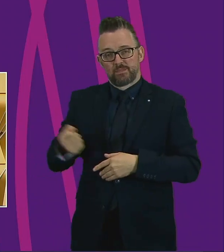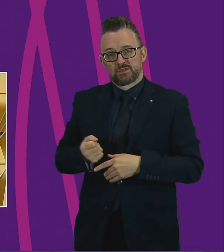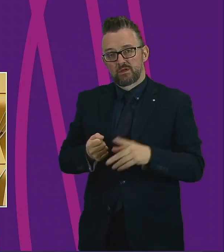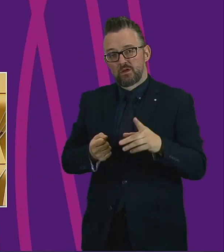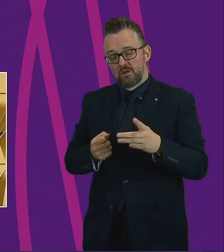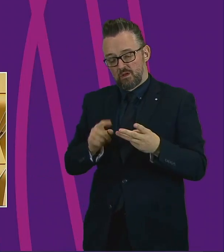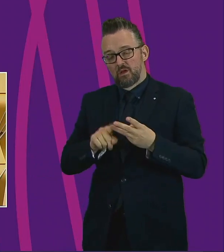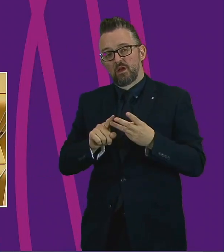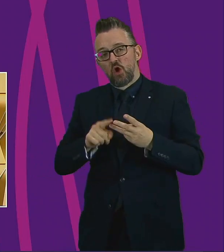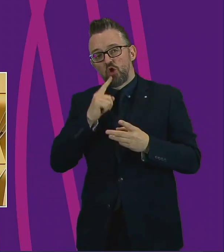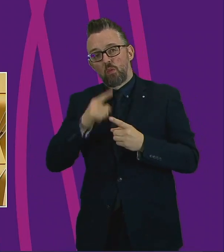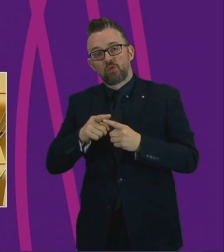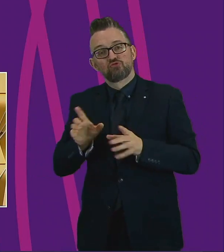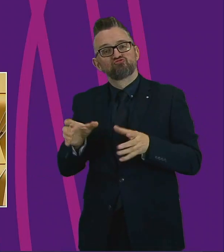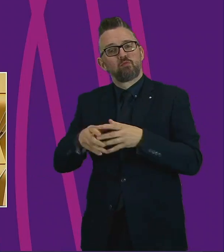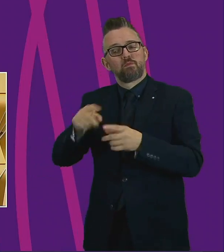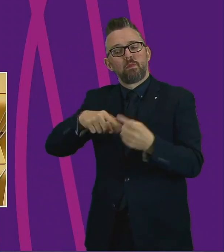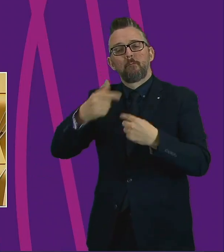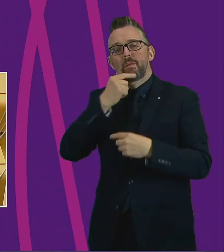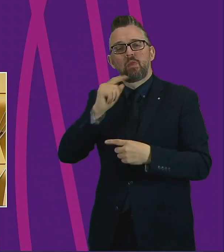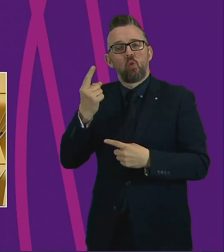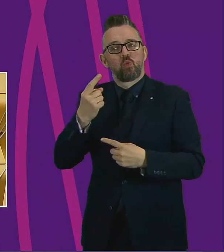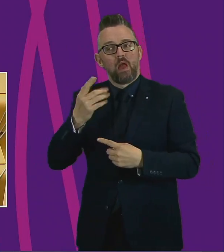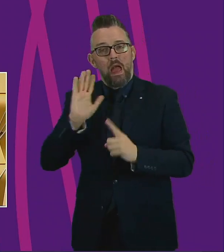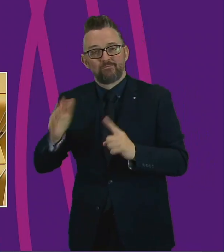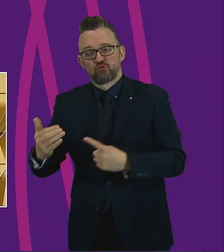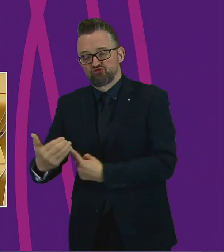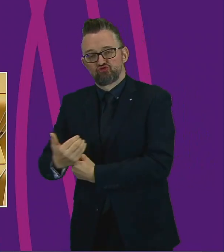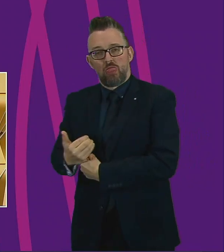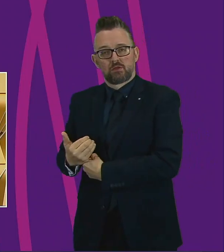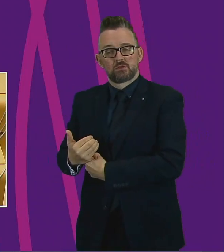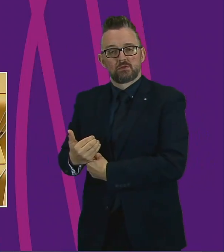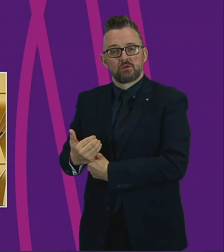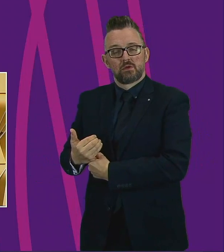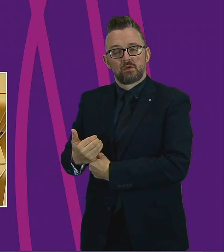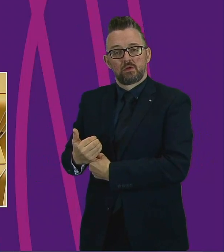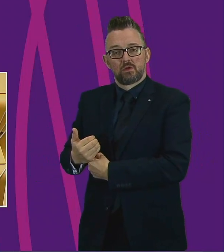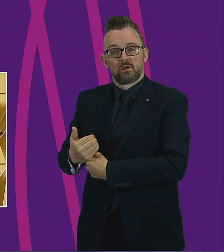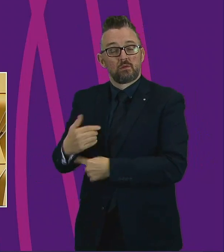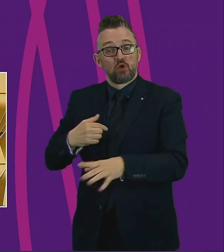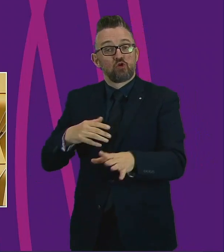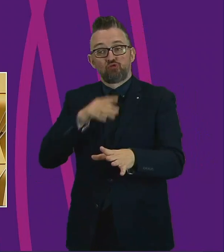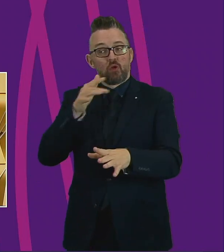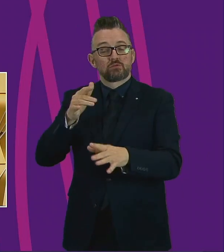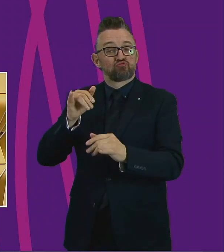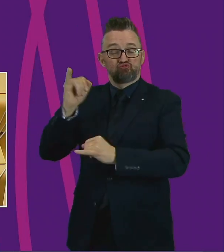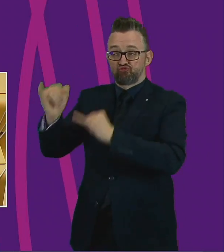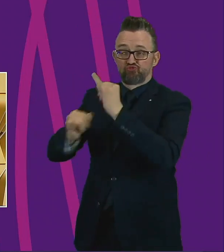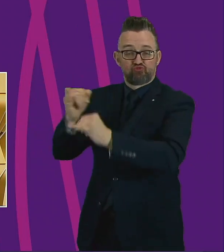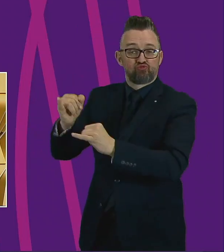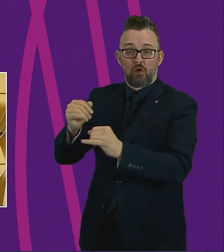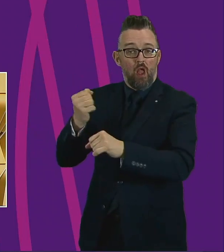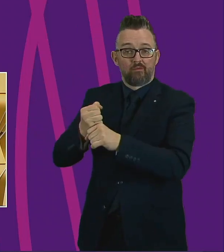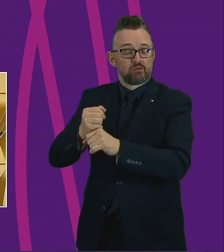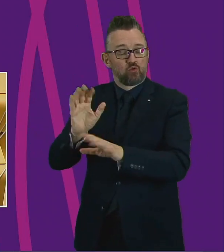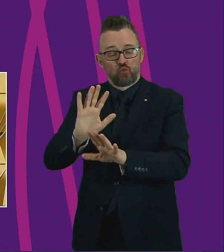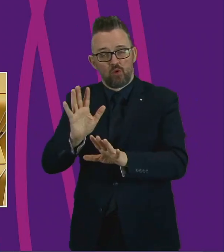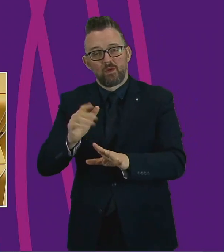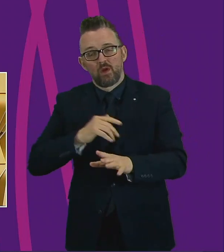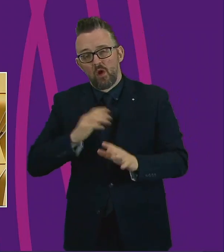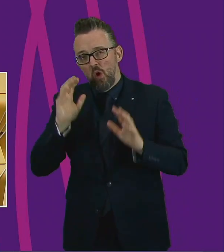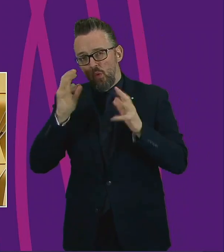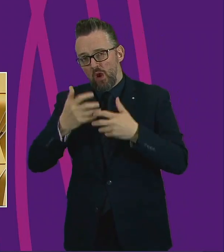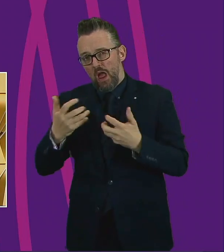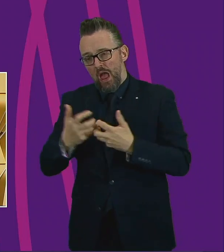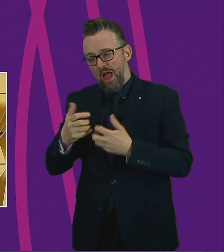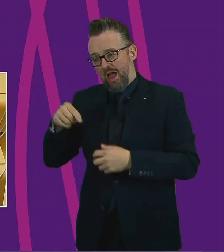the shielding group and this has not meant any criticism of government, far from it, but I do worry about how